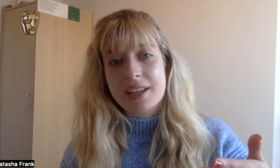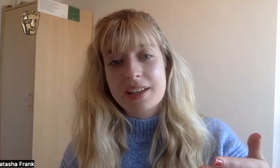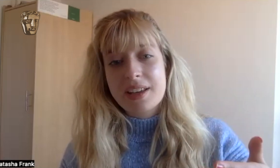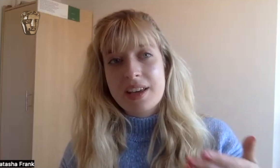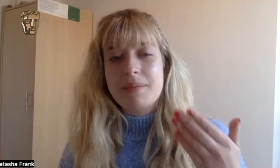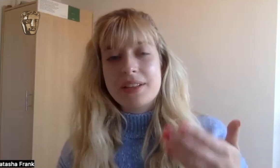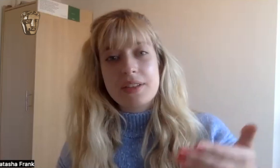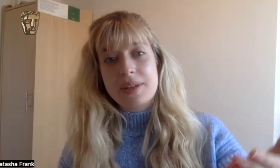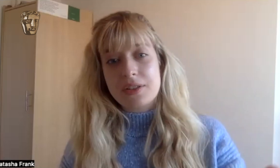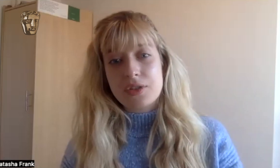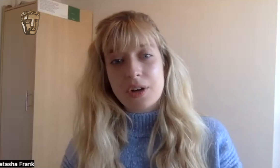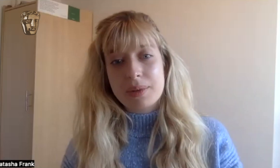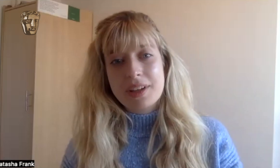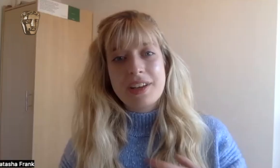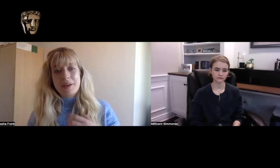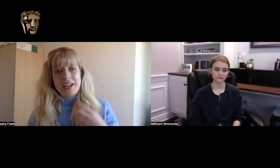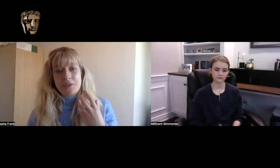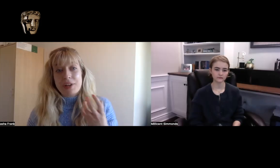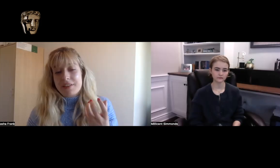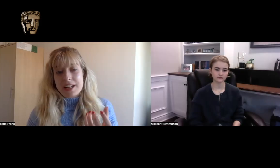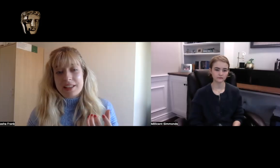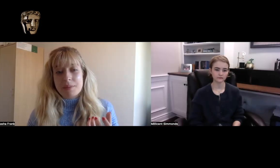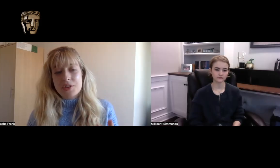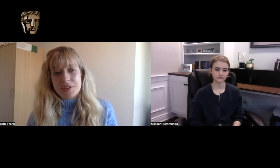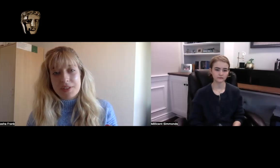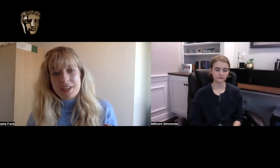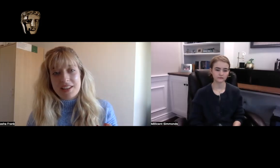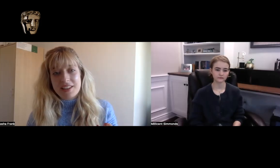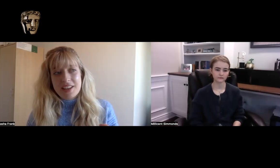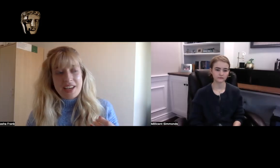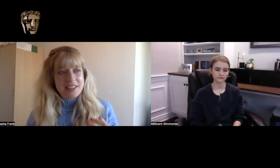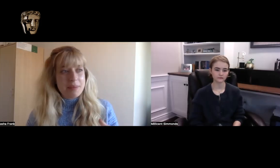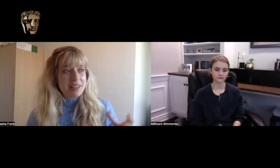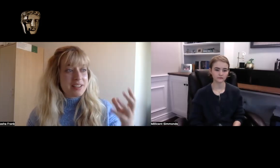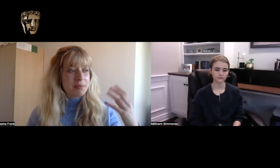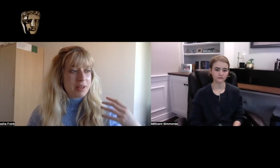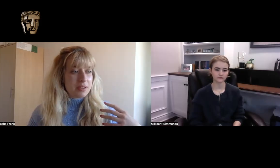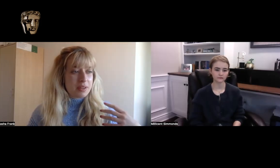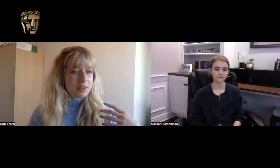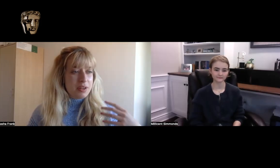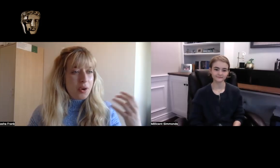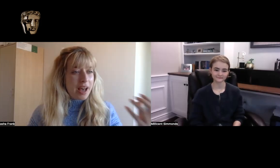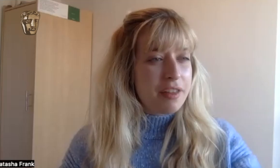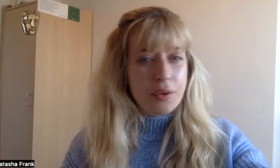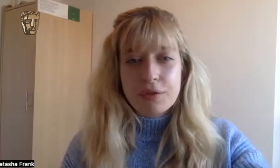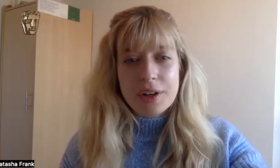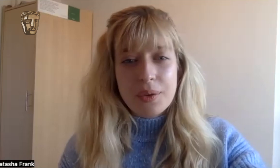it means it's doing its job and you're really feeling the emotions of the scene. It's something that's not at the forefront all the